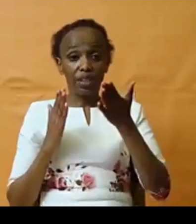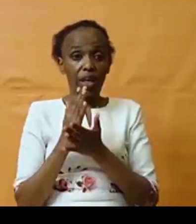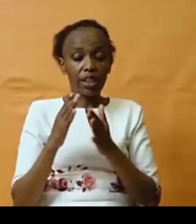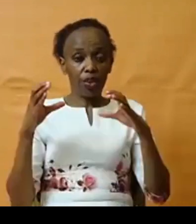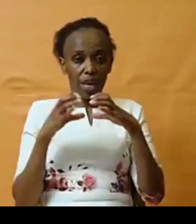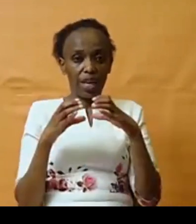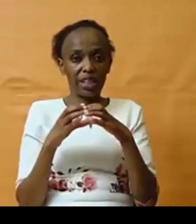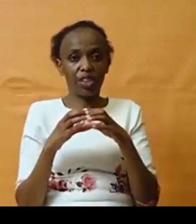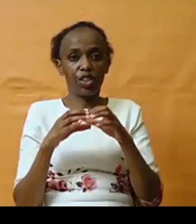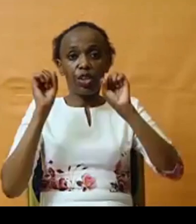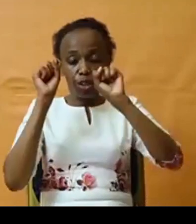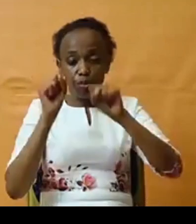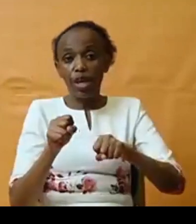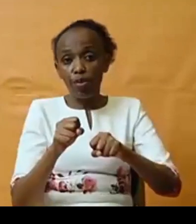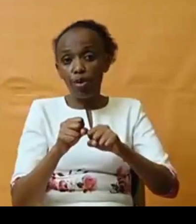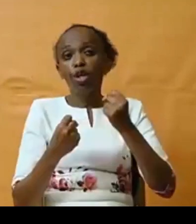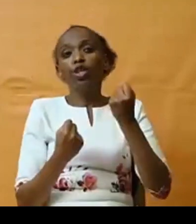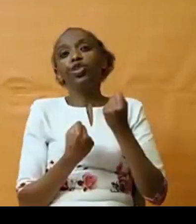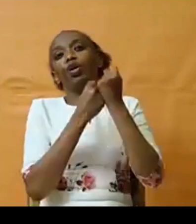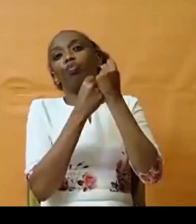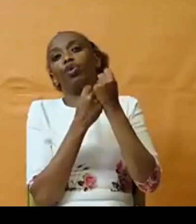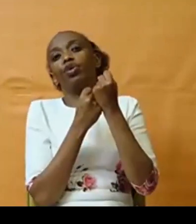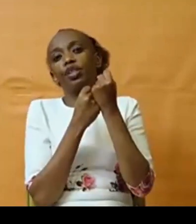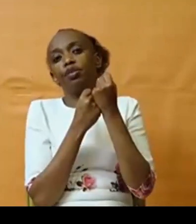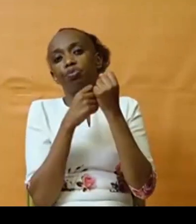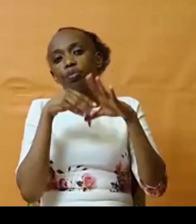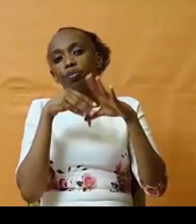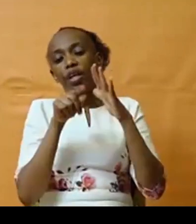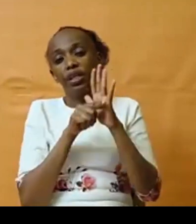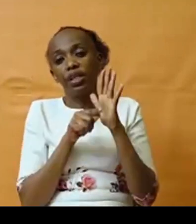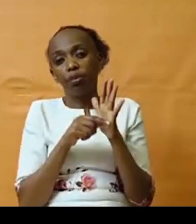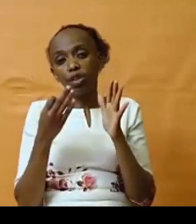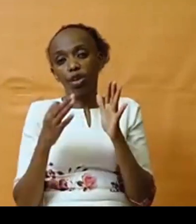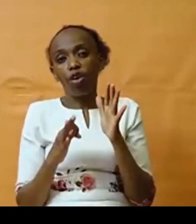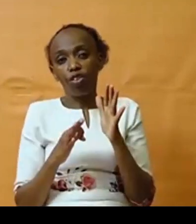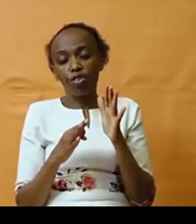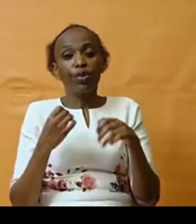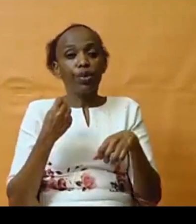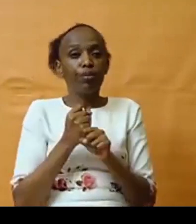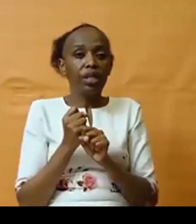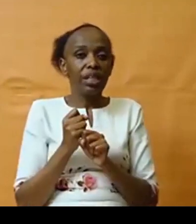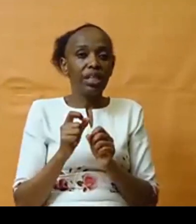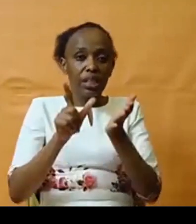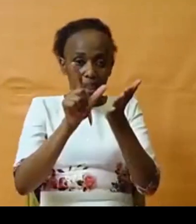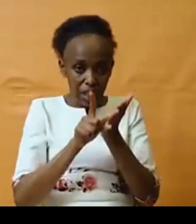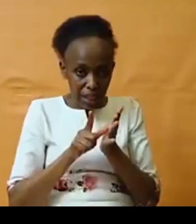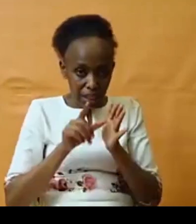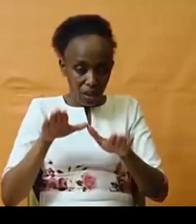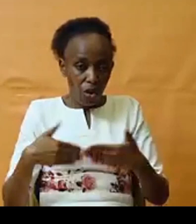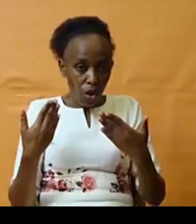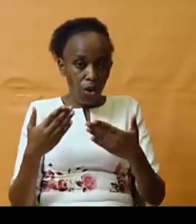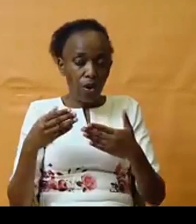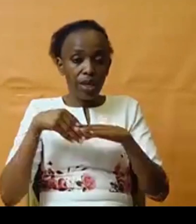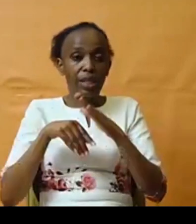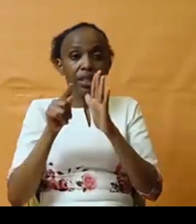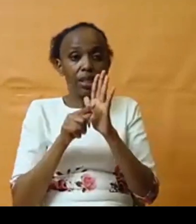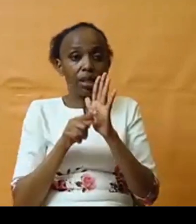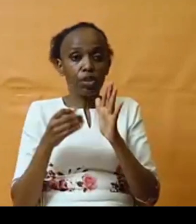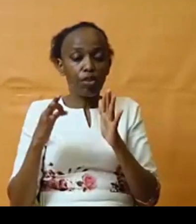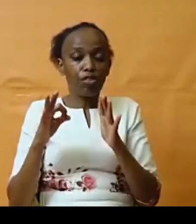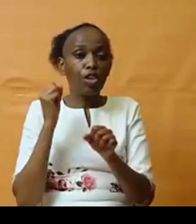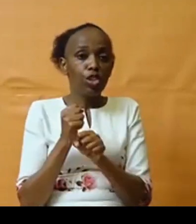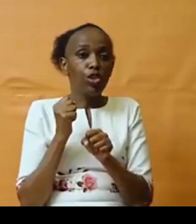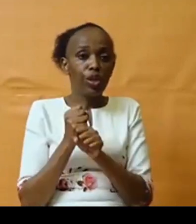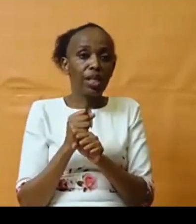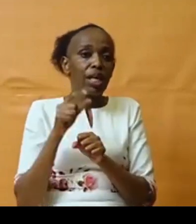to be able to be support in terms of restructuring debt or in terms of doing a